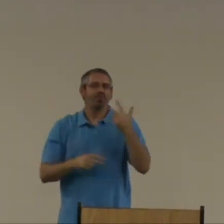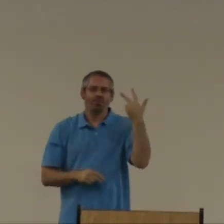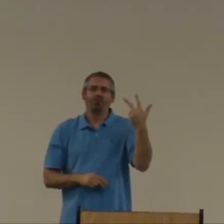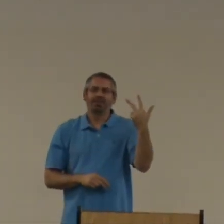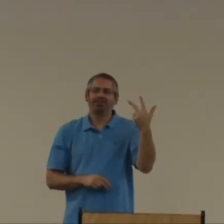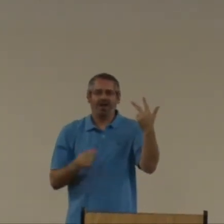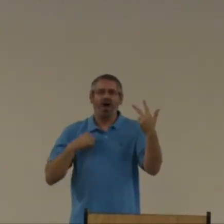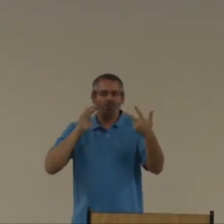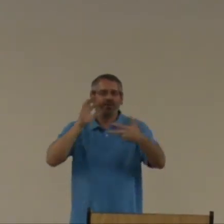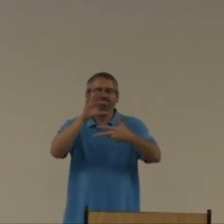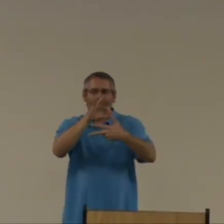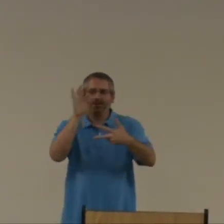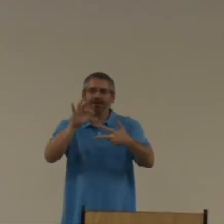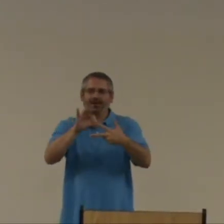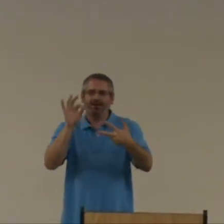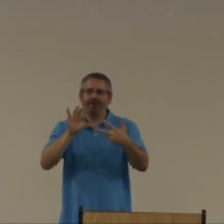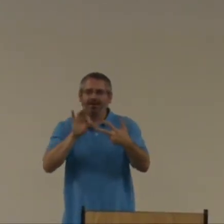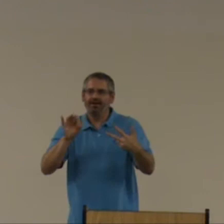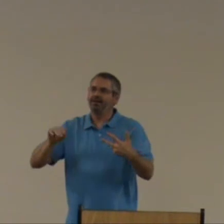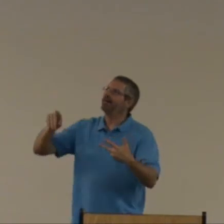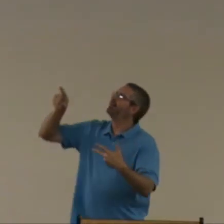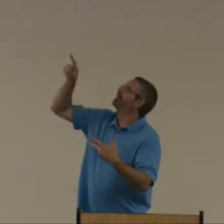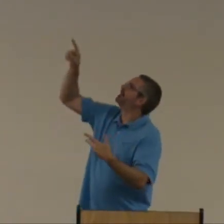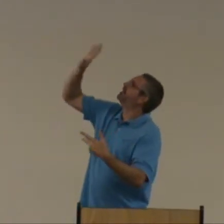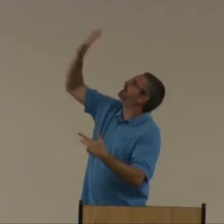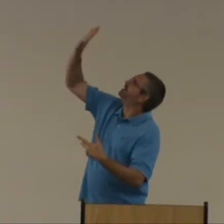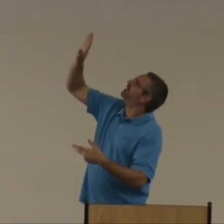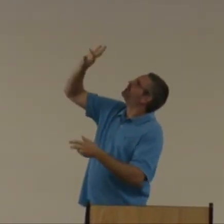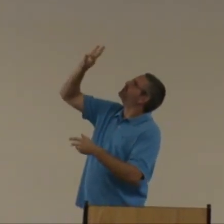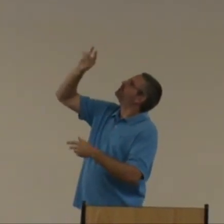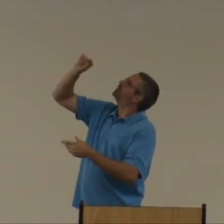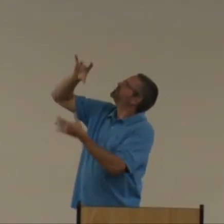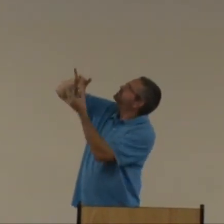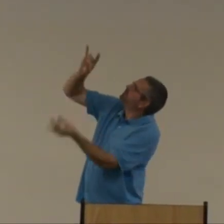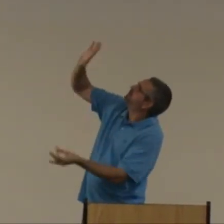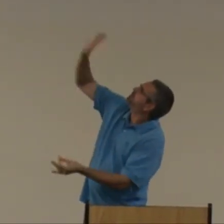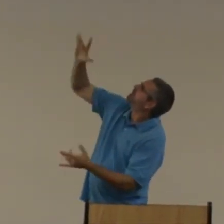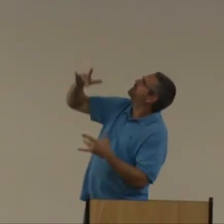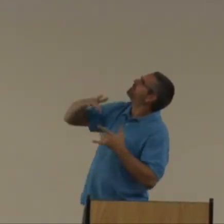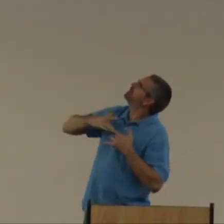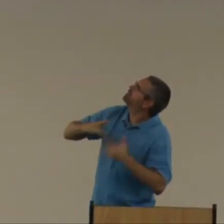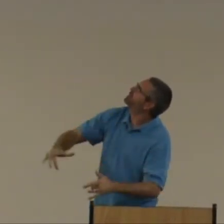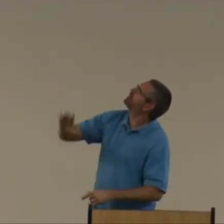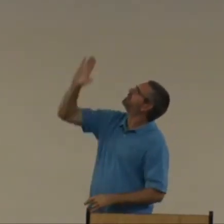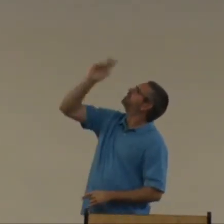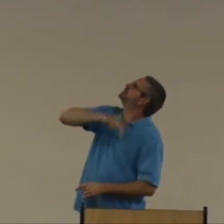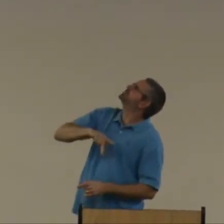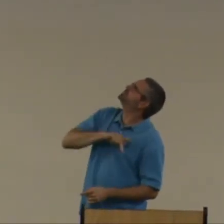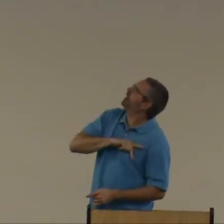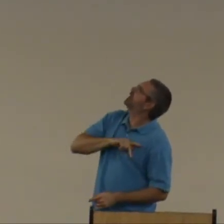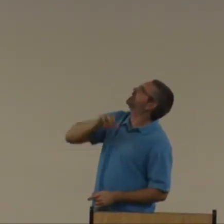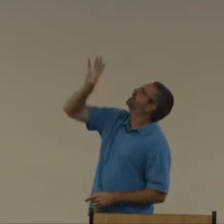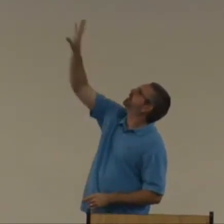All right. Saturday and Sunday we're going to talk about three of them. We're going pick three of those fruits of the spirit. He gives to us.